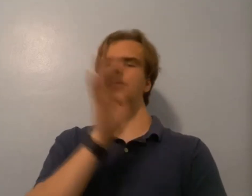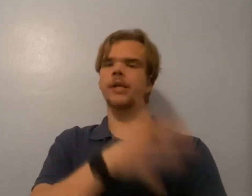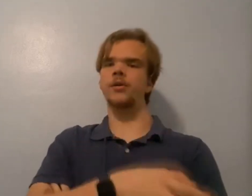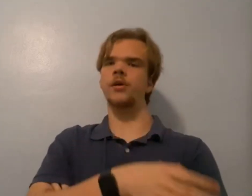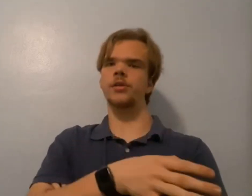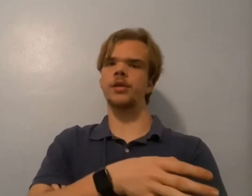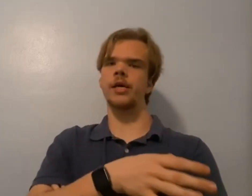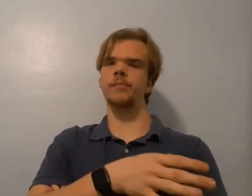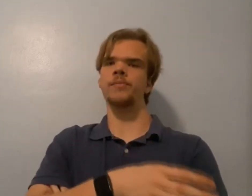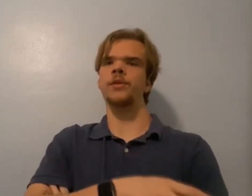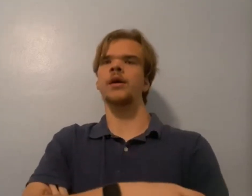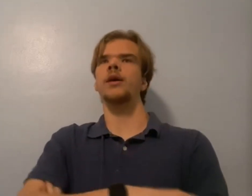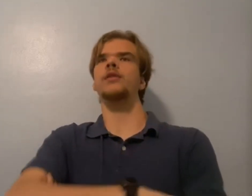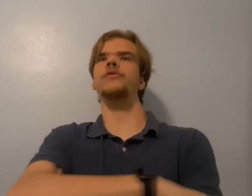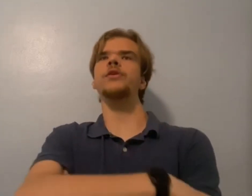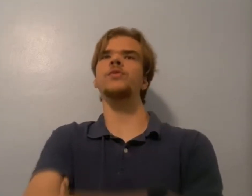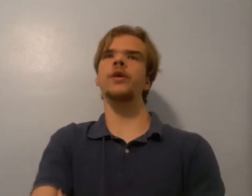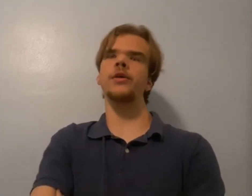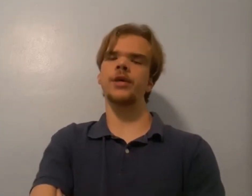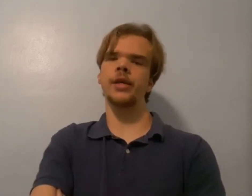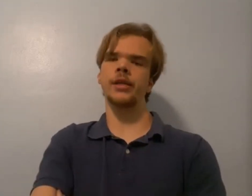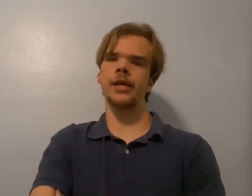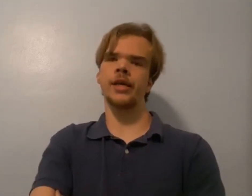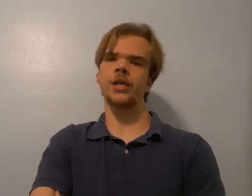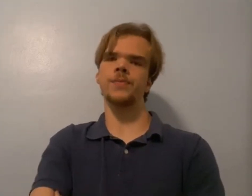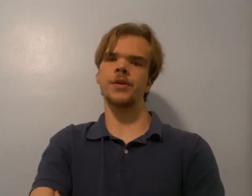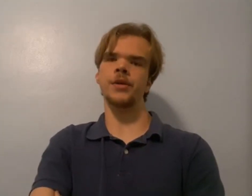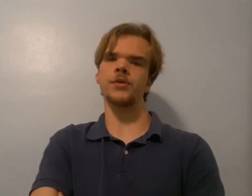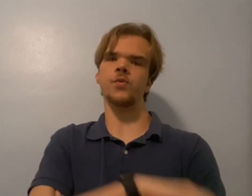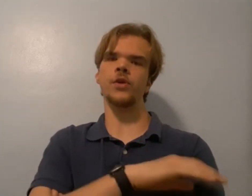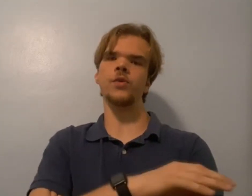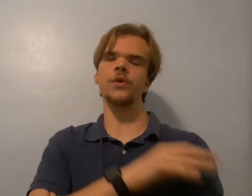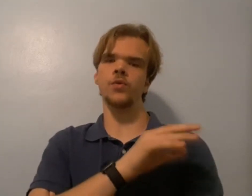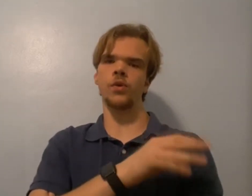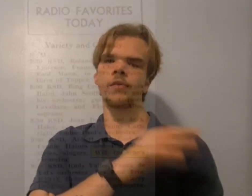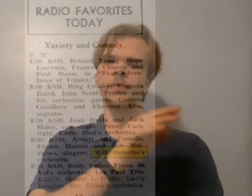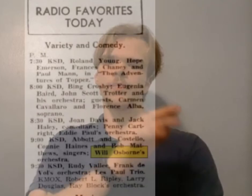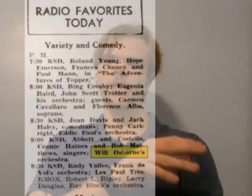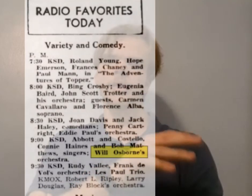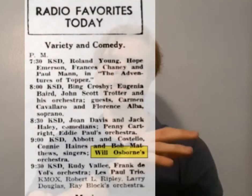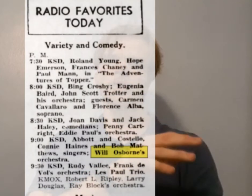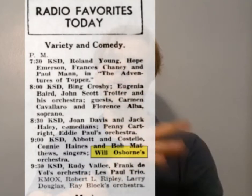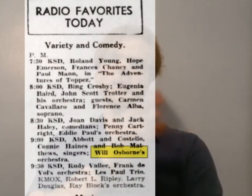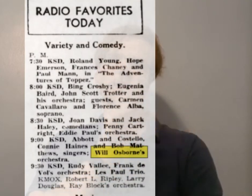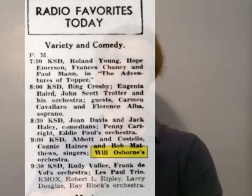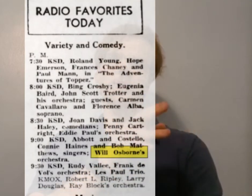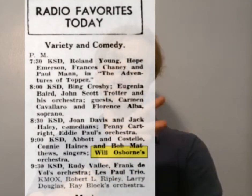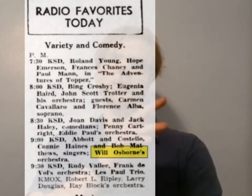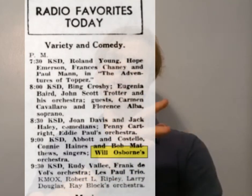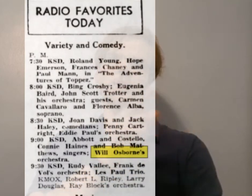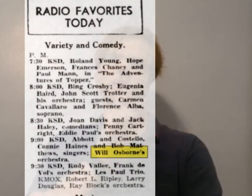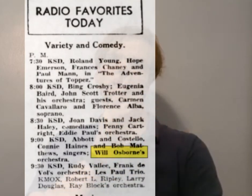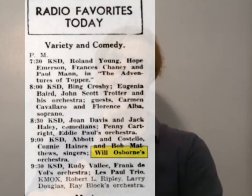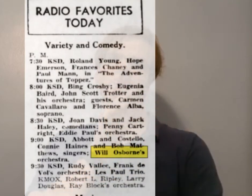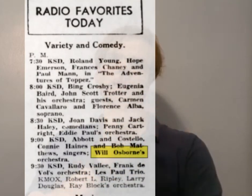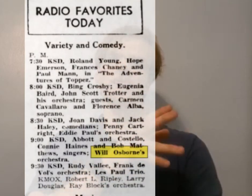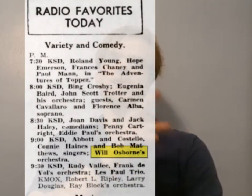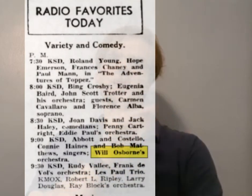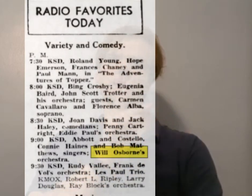up and down all the time. reason why you're getting that is because Will was one of the band leaders that hosted the Abbott and